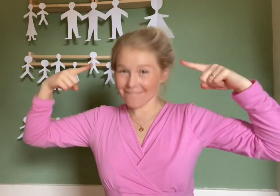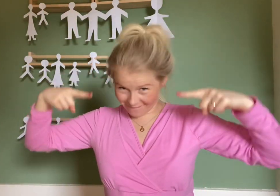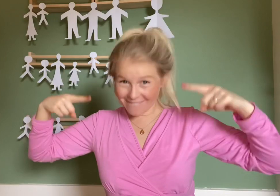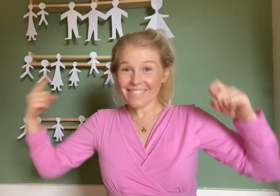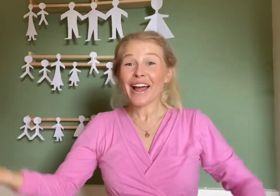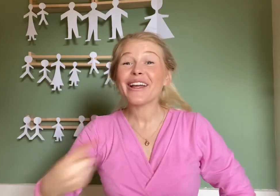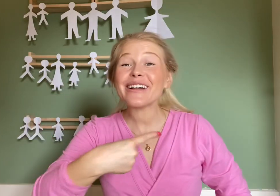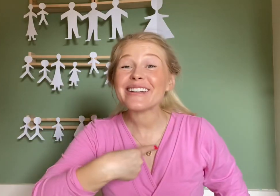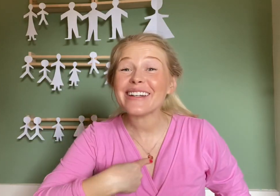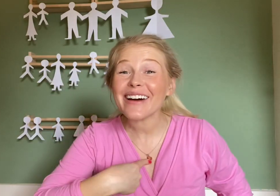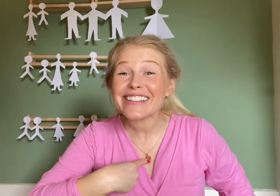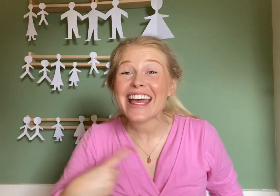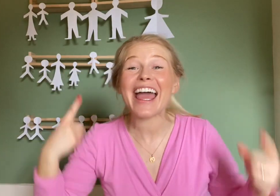Good nodding!